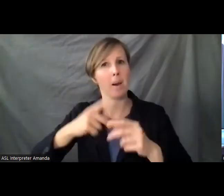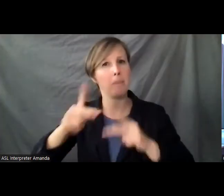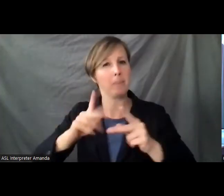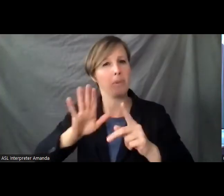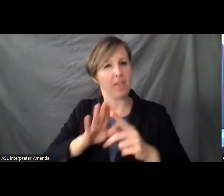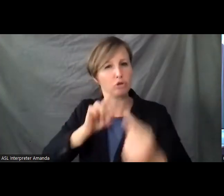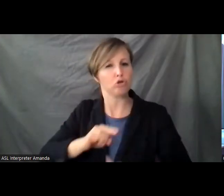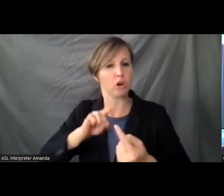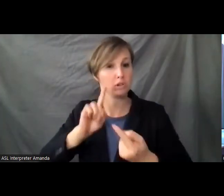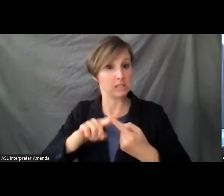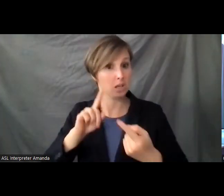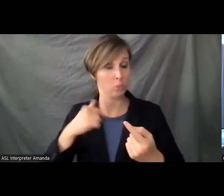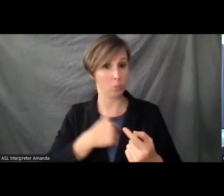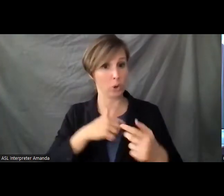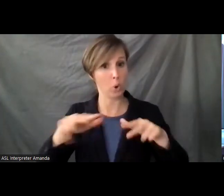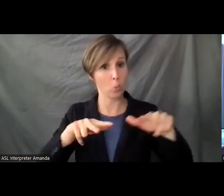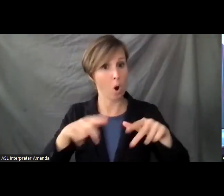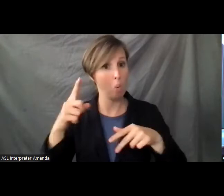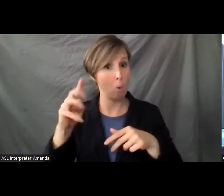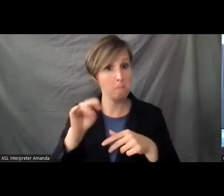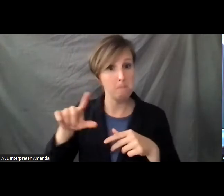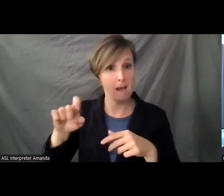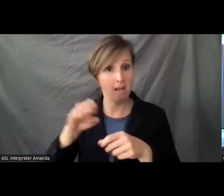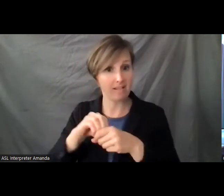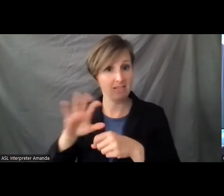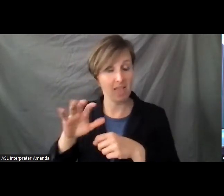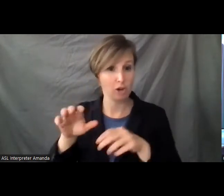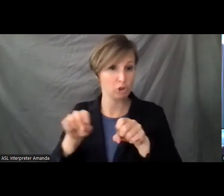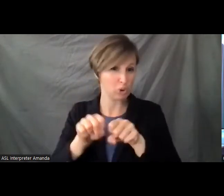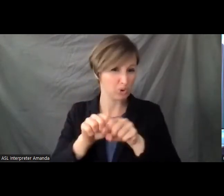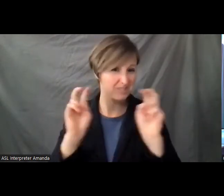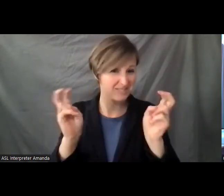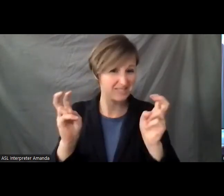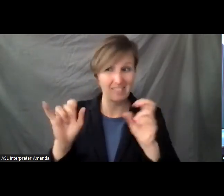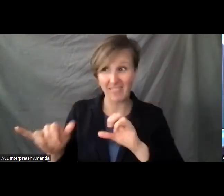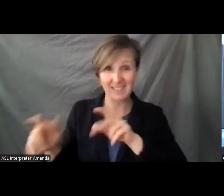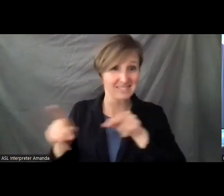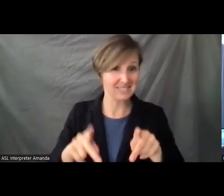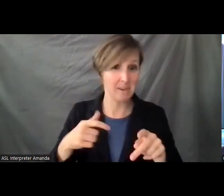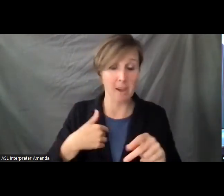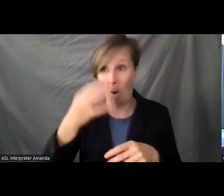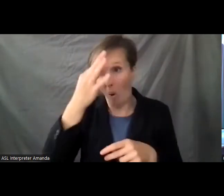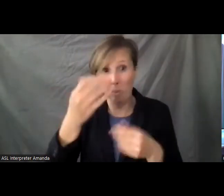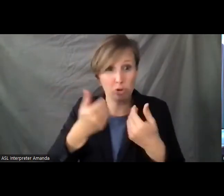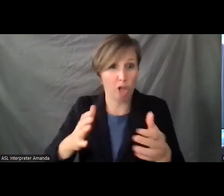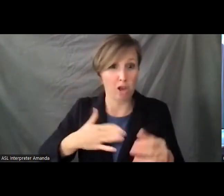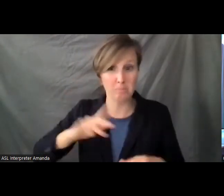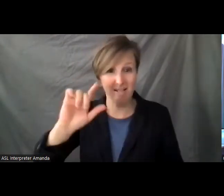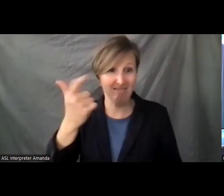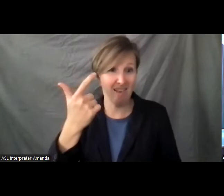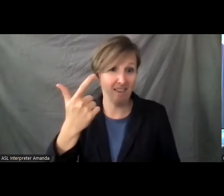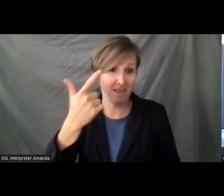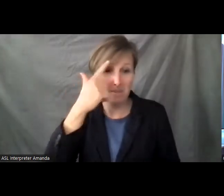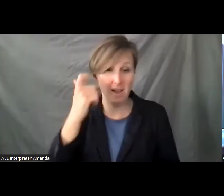for, you know, when my knee got infected, it went septic and almost lost my leg. By the grace of God, I didn't.